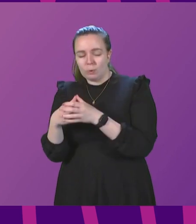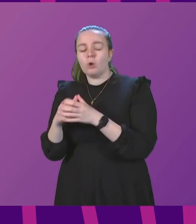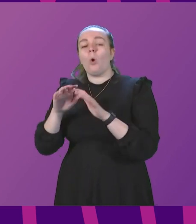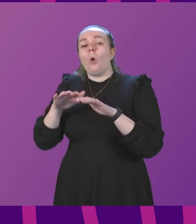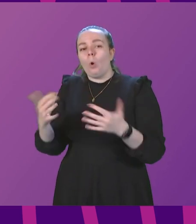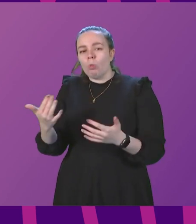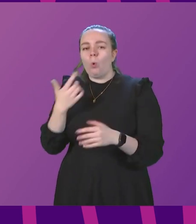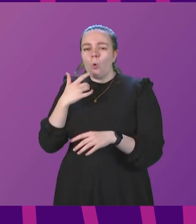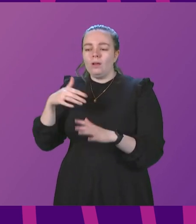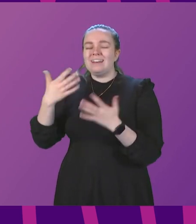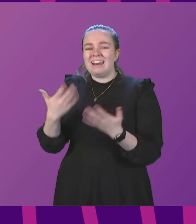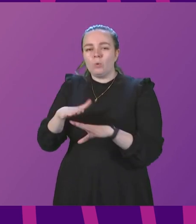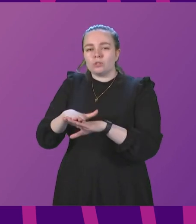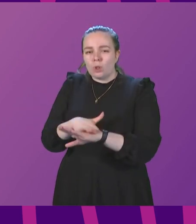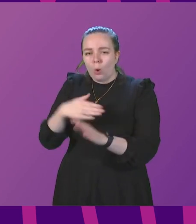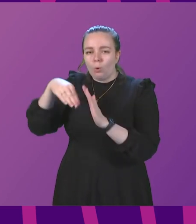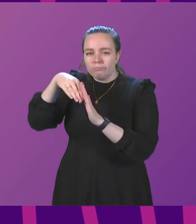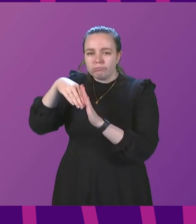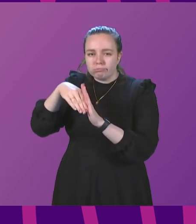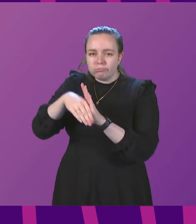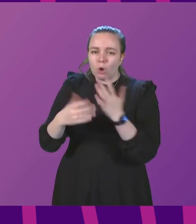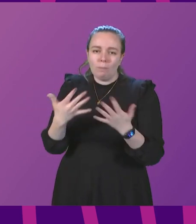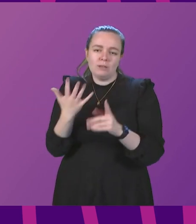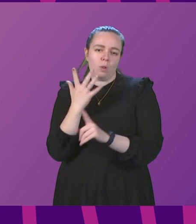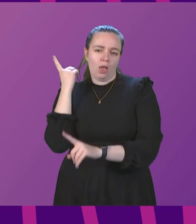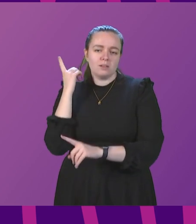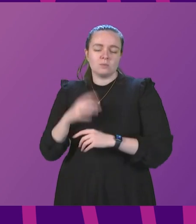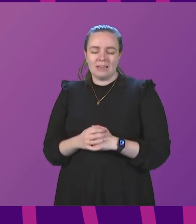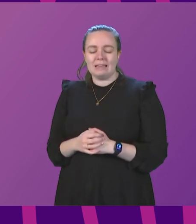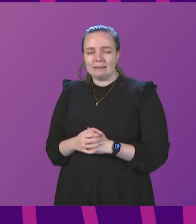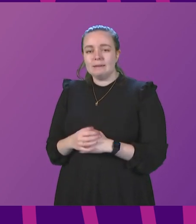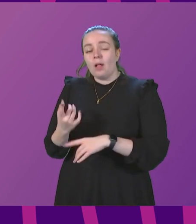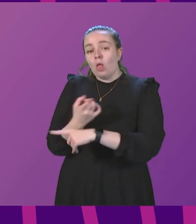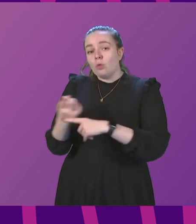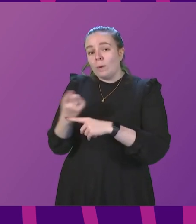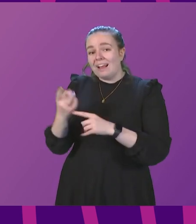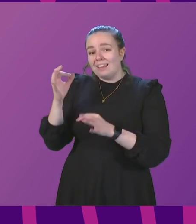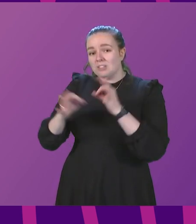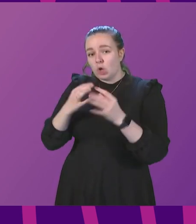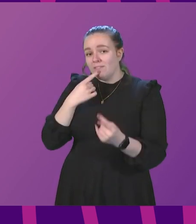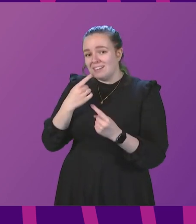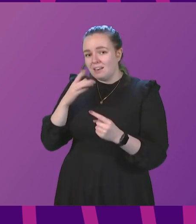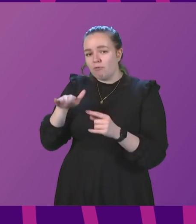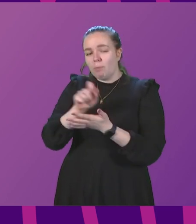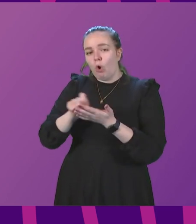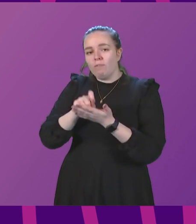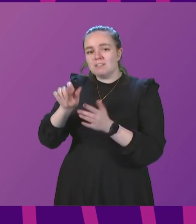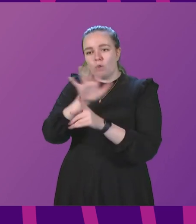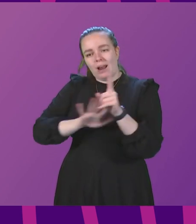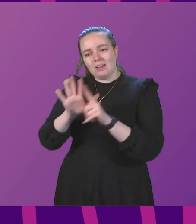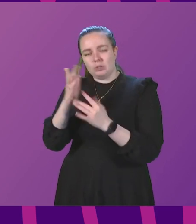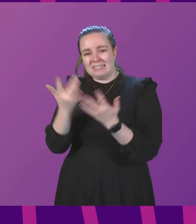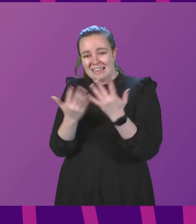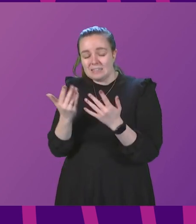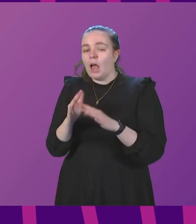are falling more slowly now than was the case seven days ago. The weekly survey data from the Office for National Statistics, though